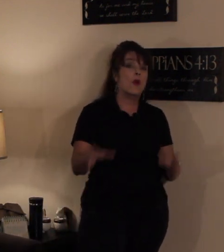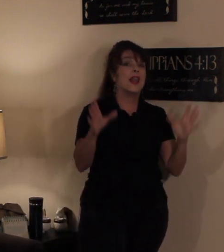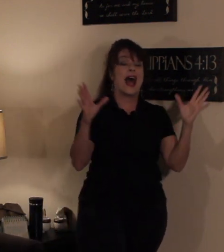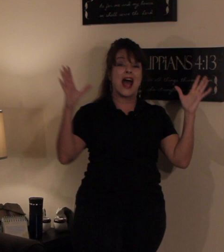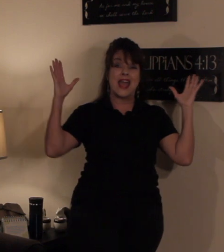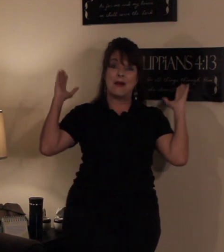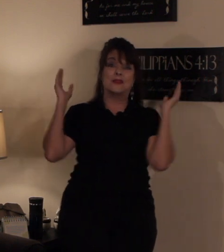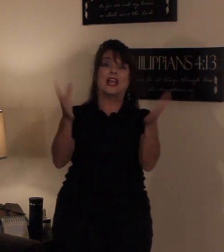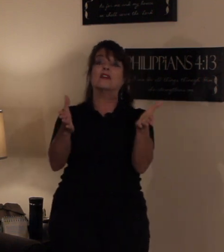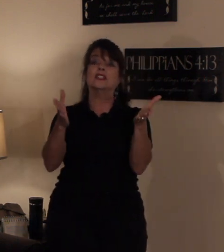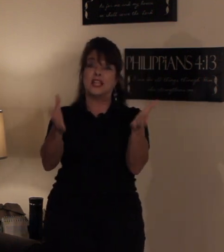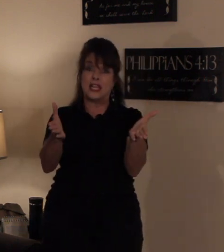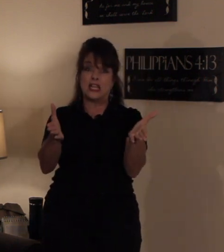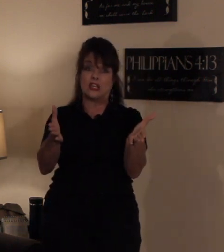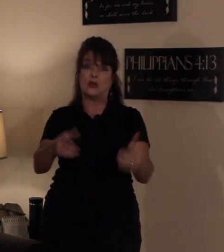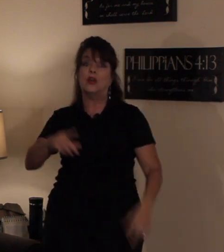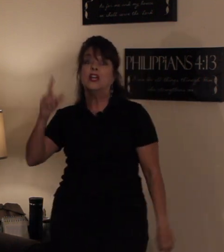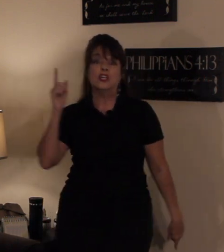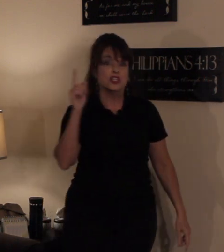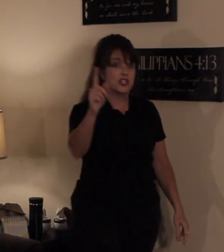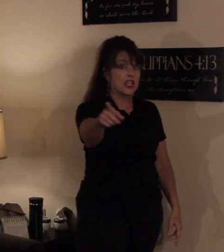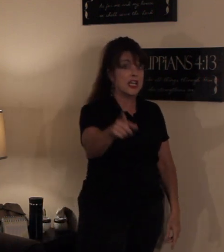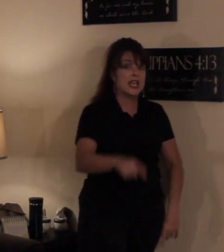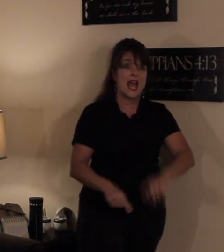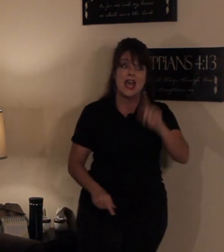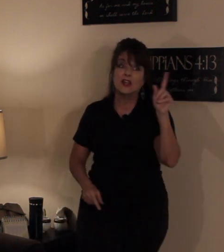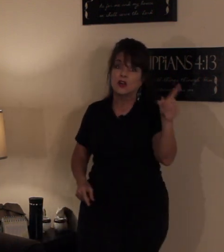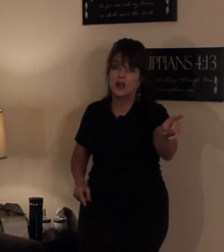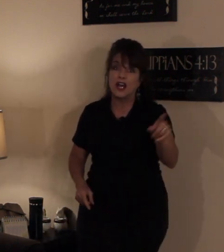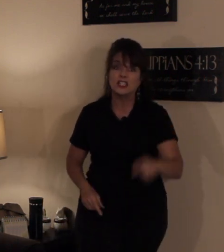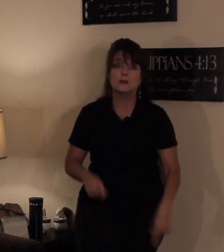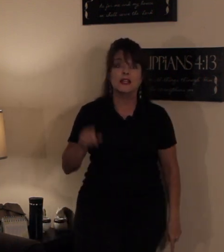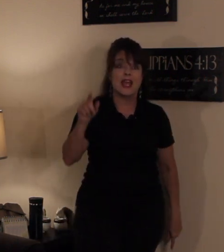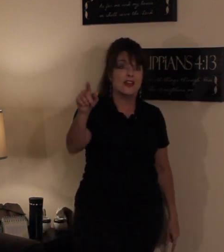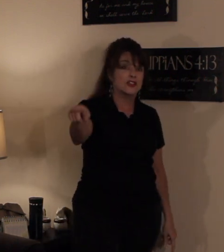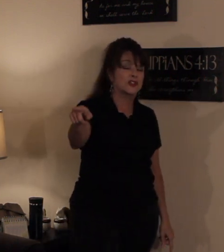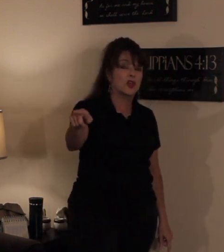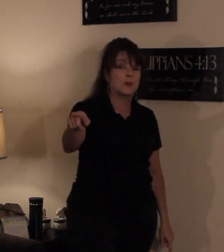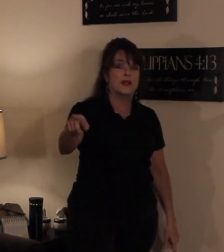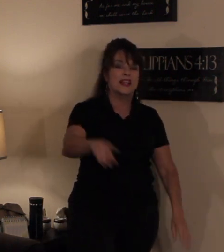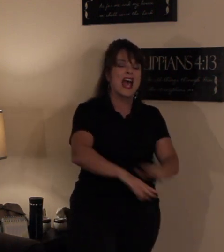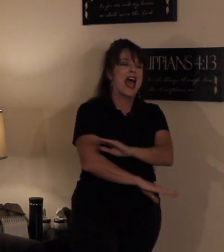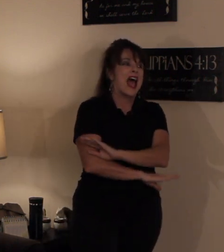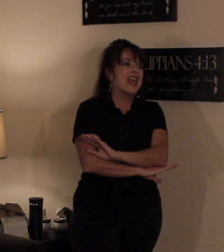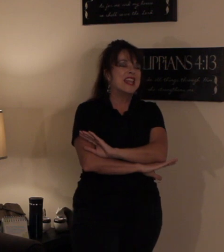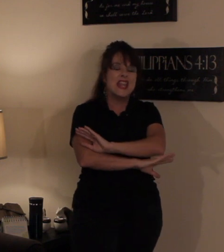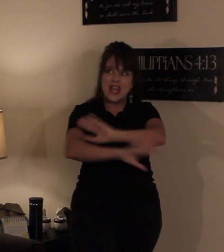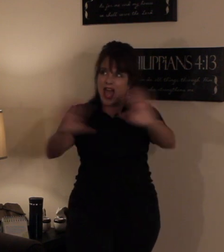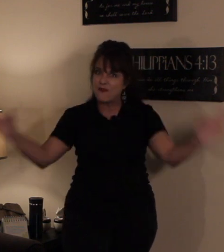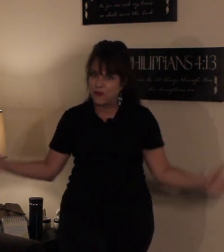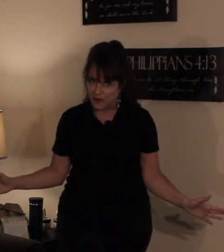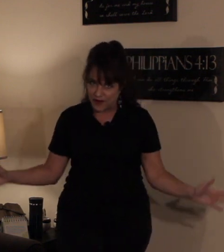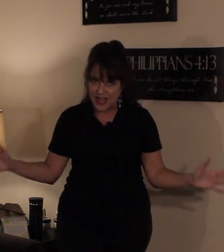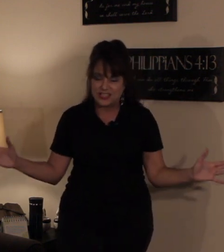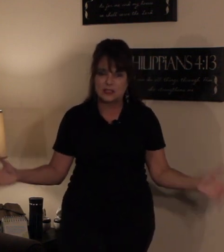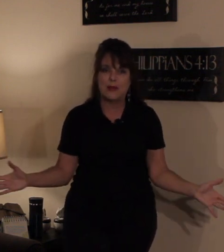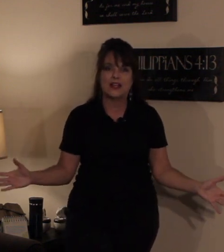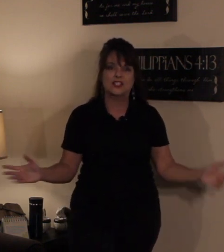what? I am guaranteeing you, she and her husband and the serpent never expected